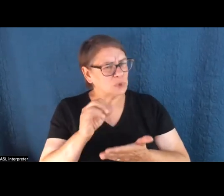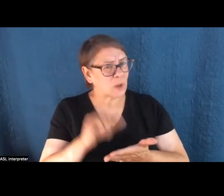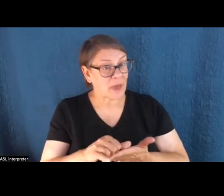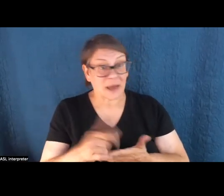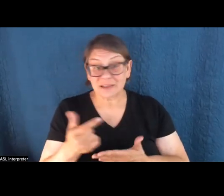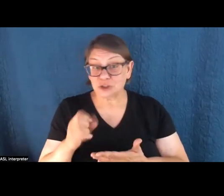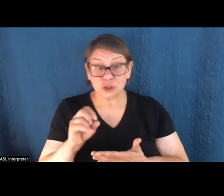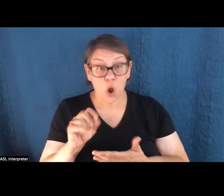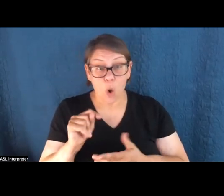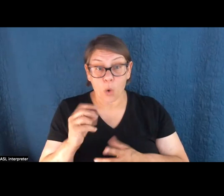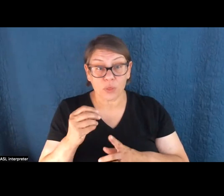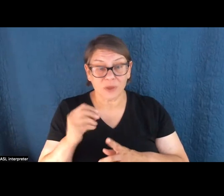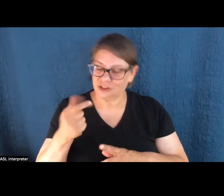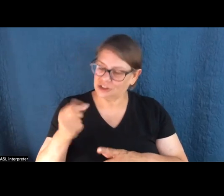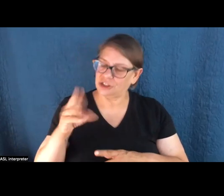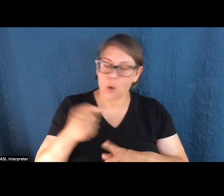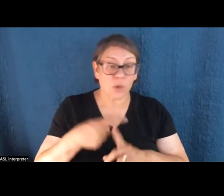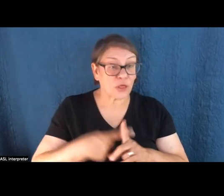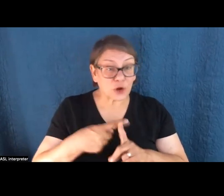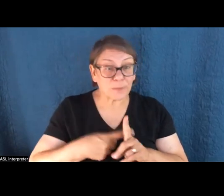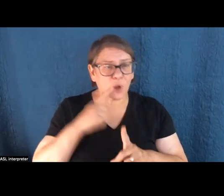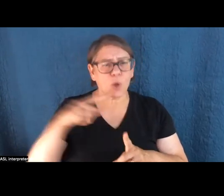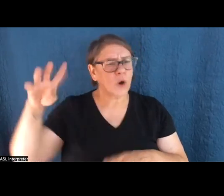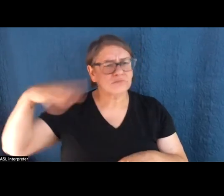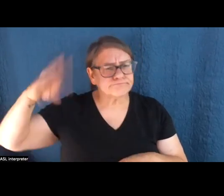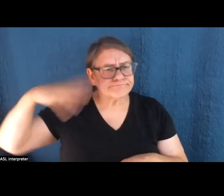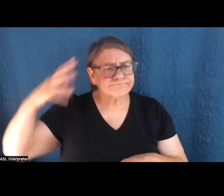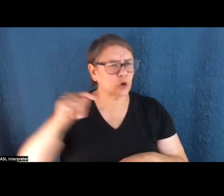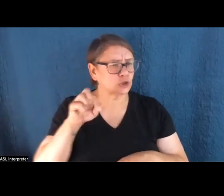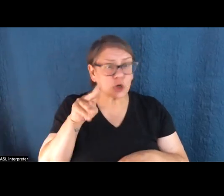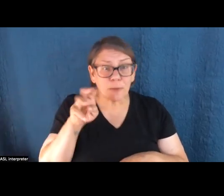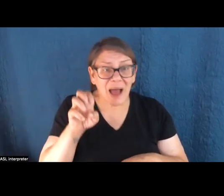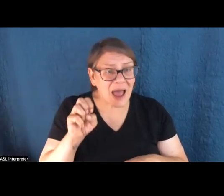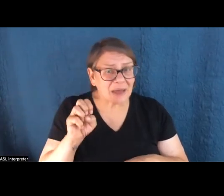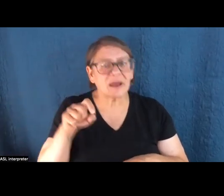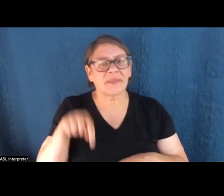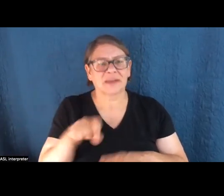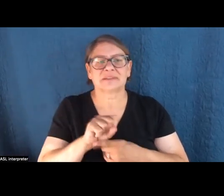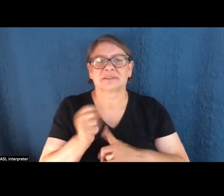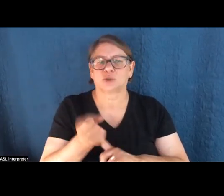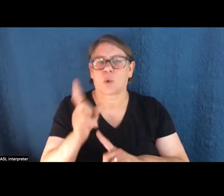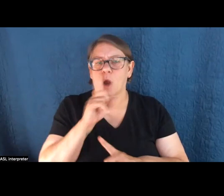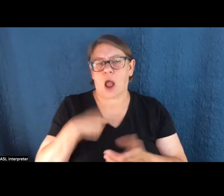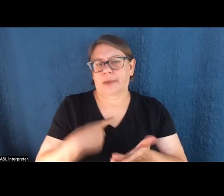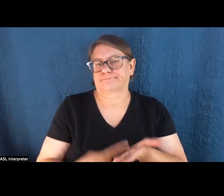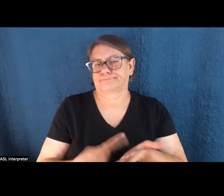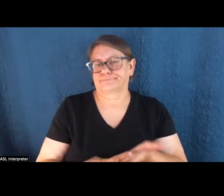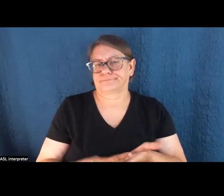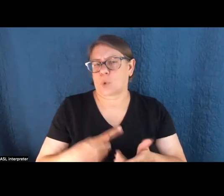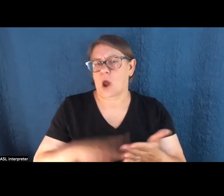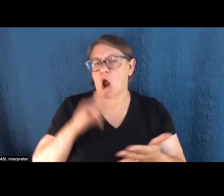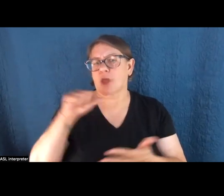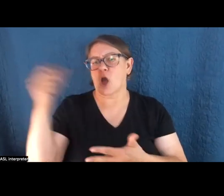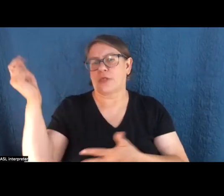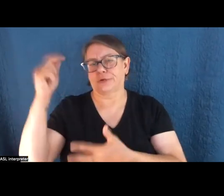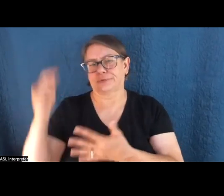energy or offshore wind turbines or green hydrogen? This is, you the situation where I do get into those questions about, you what are those other pieces that we